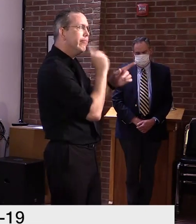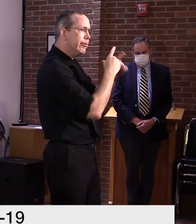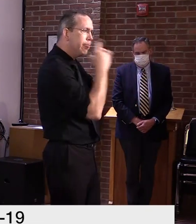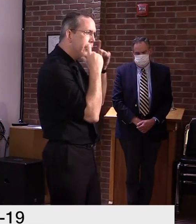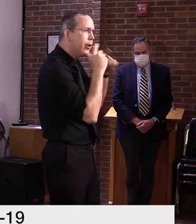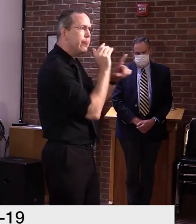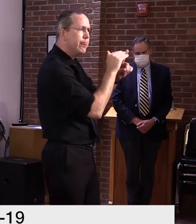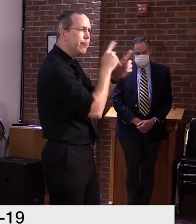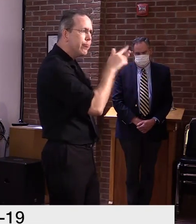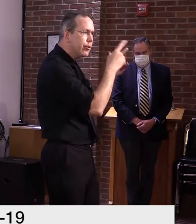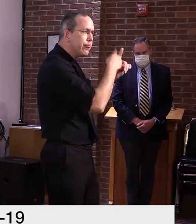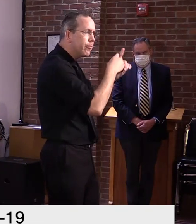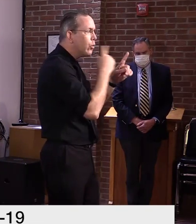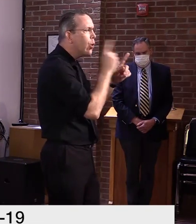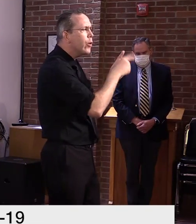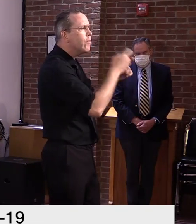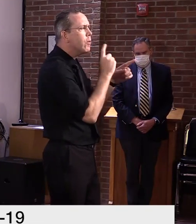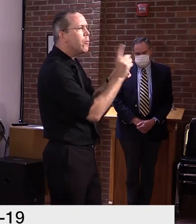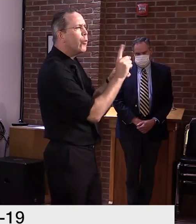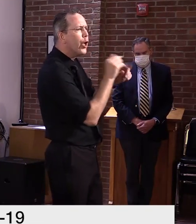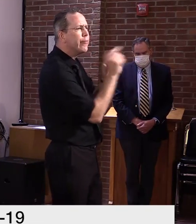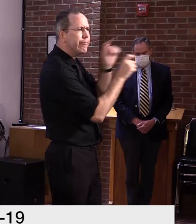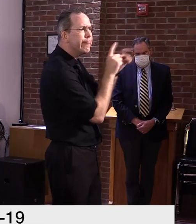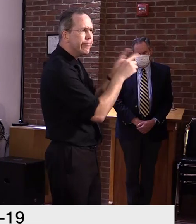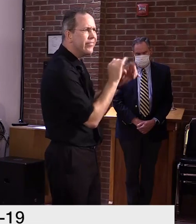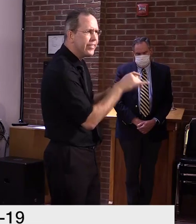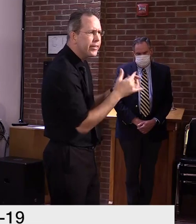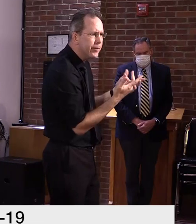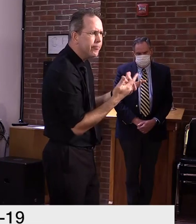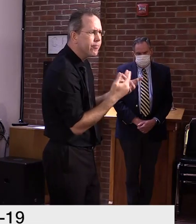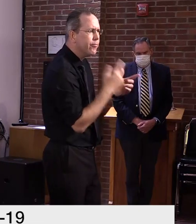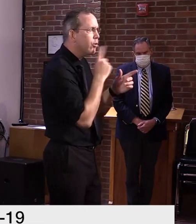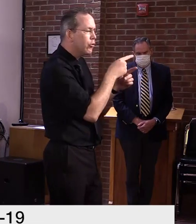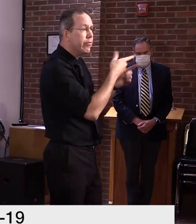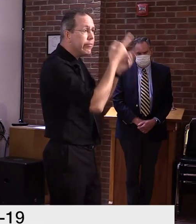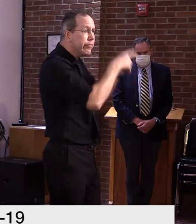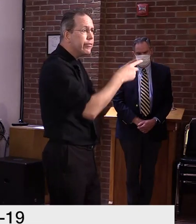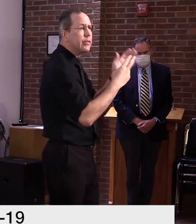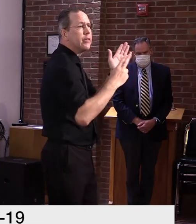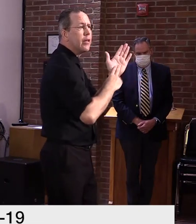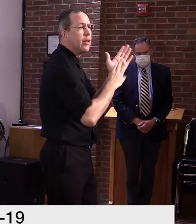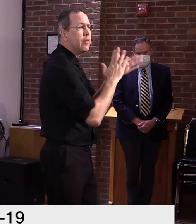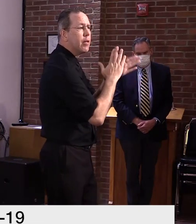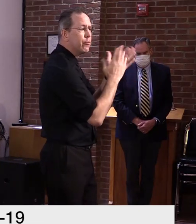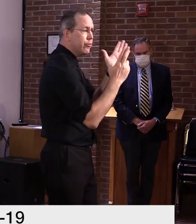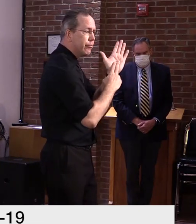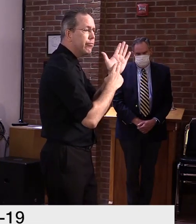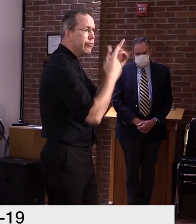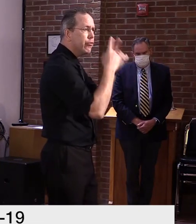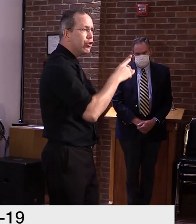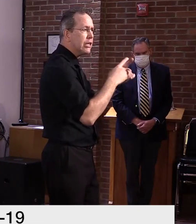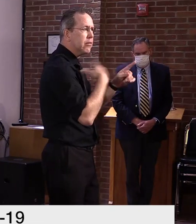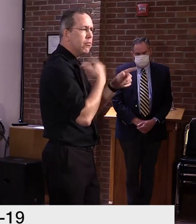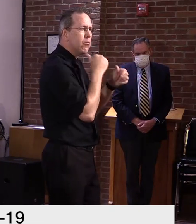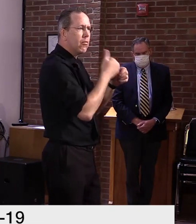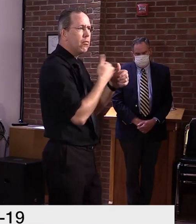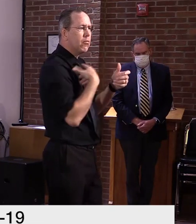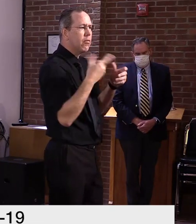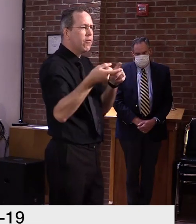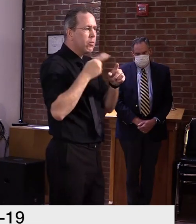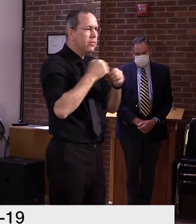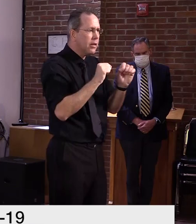we've provided a, an actual certification form so that everybody that comes to the lodging property